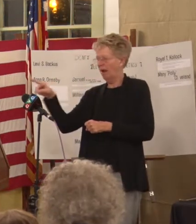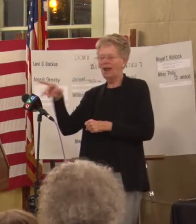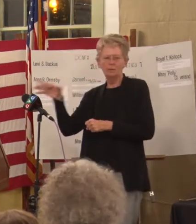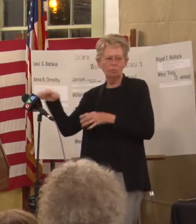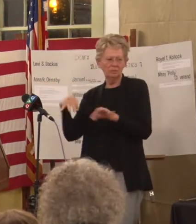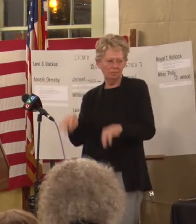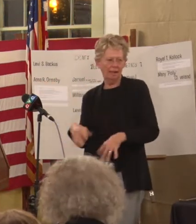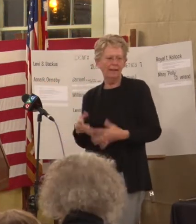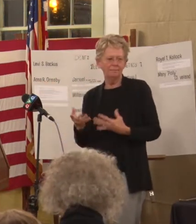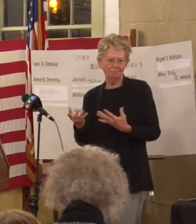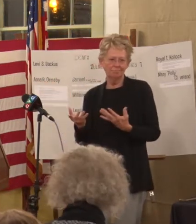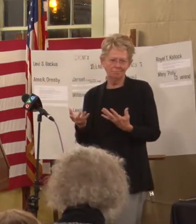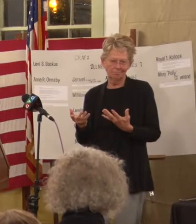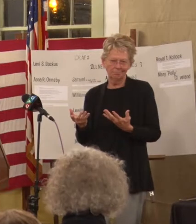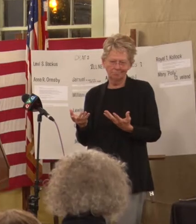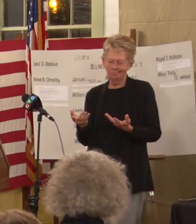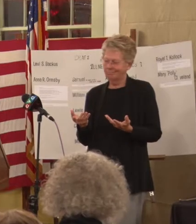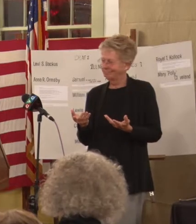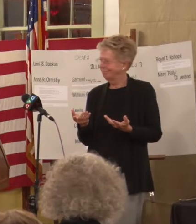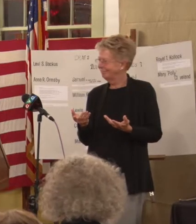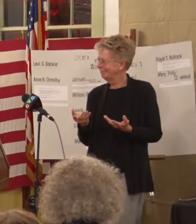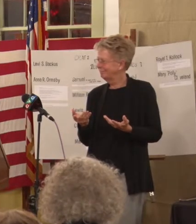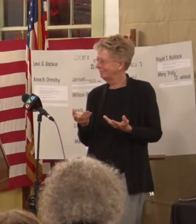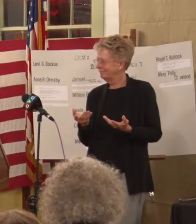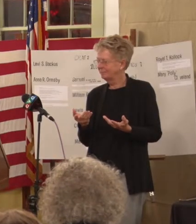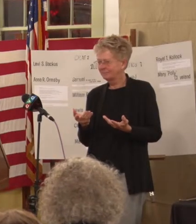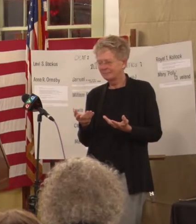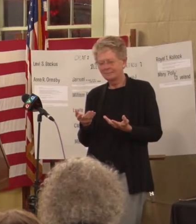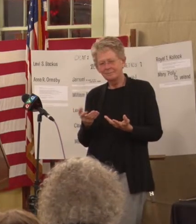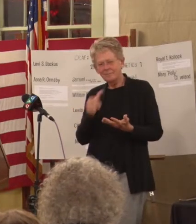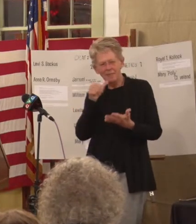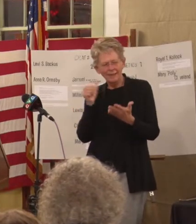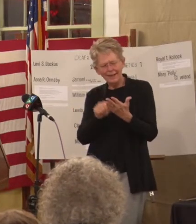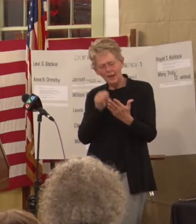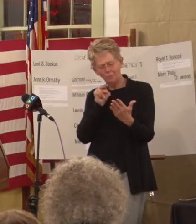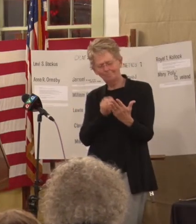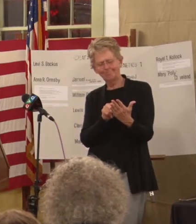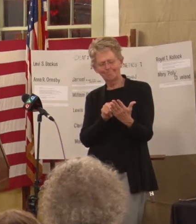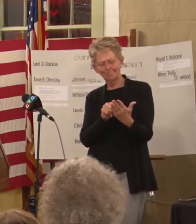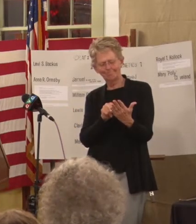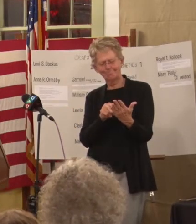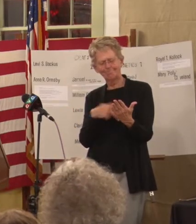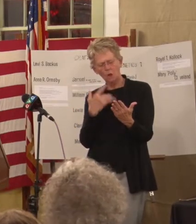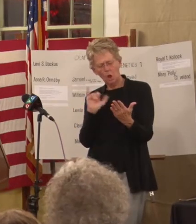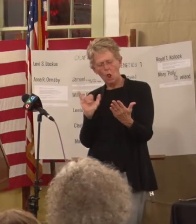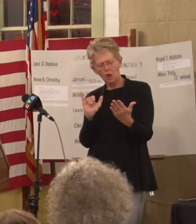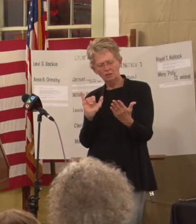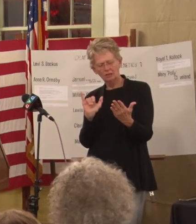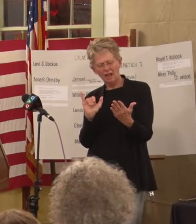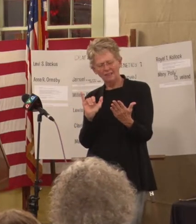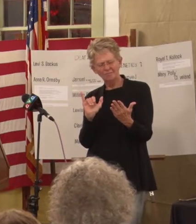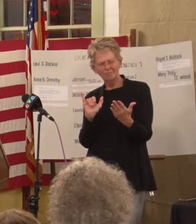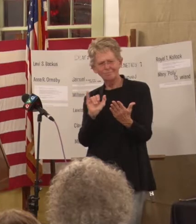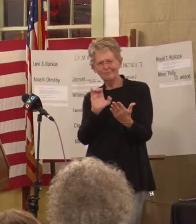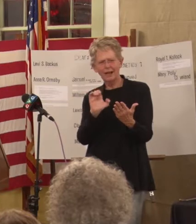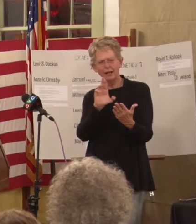you know, you look at the letter and it looks like, you know, it's crude. But you